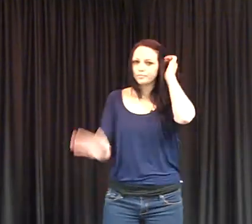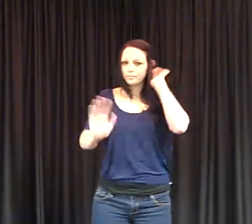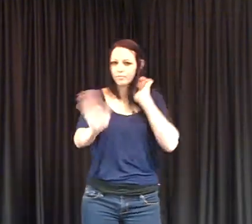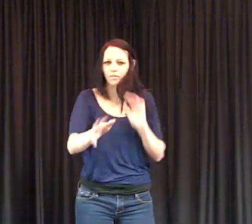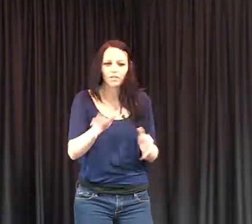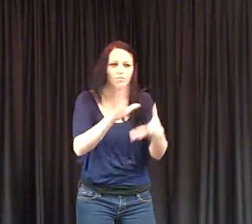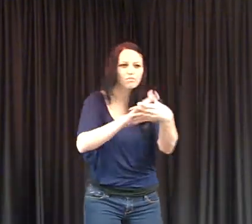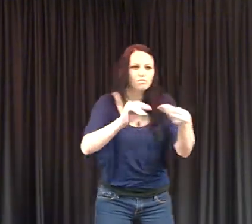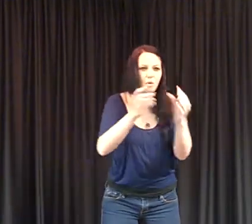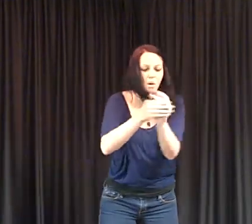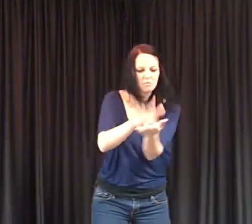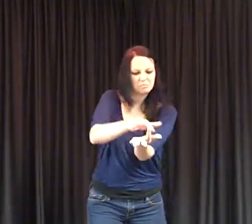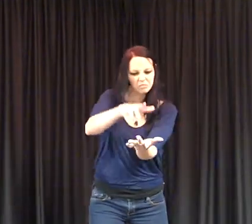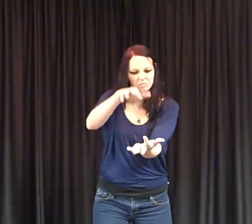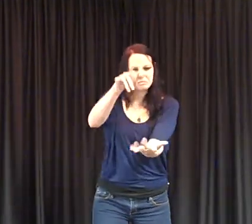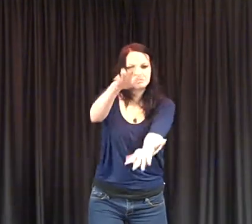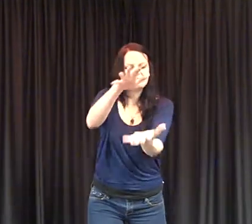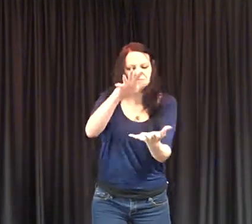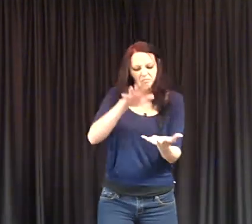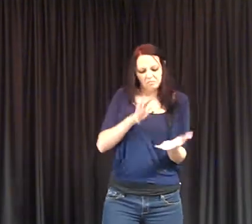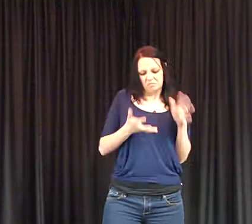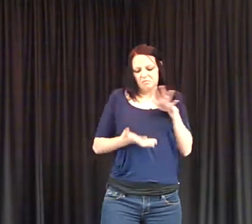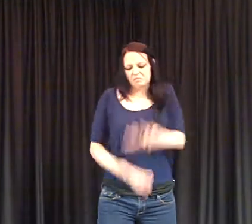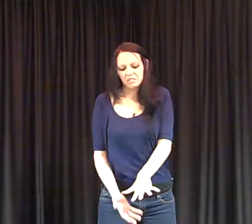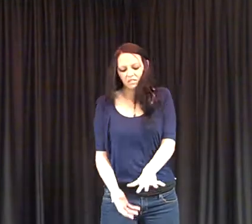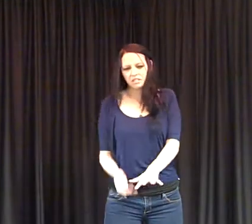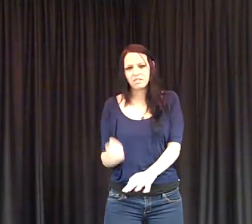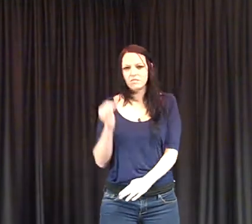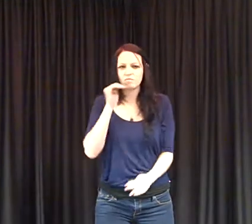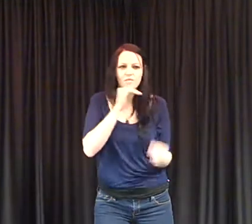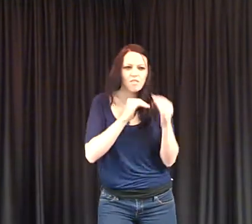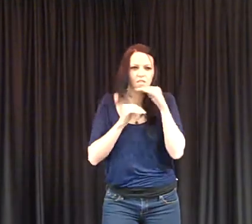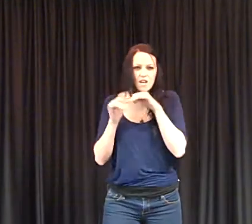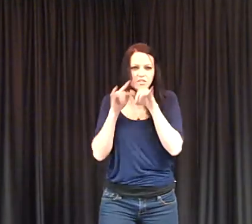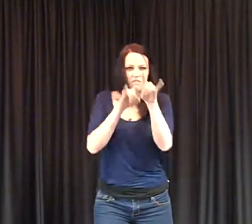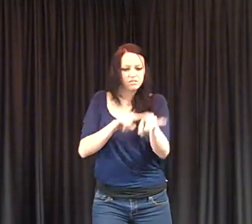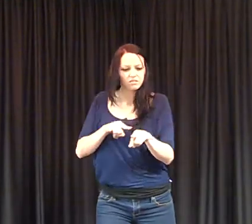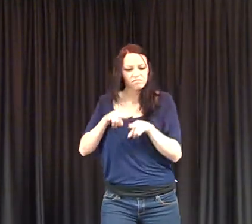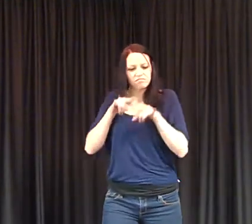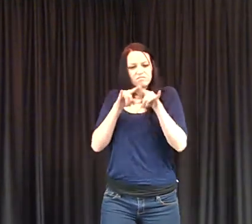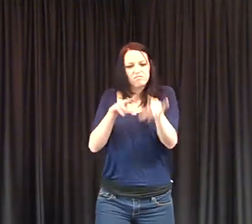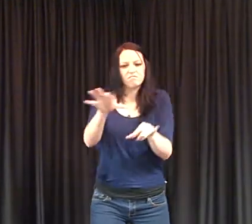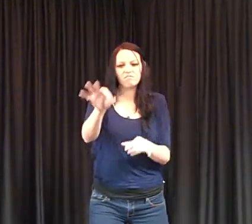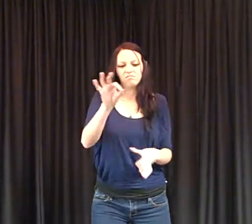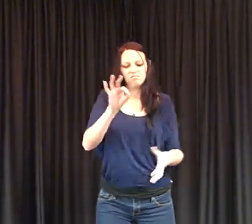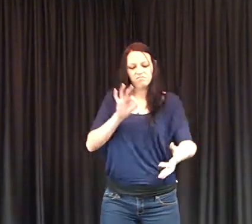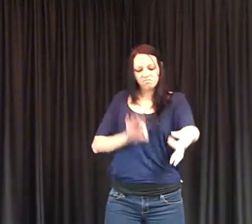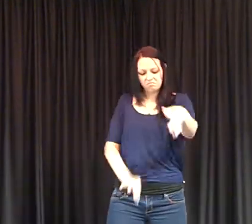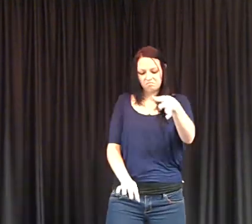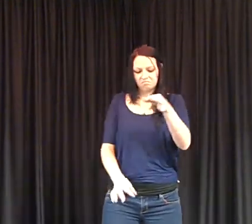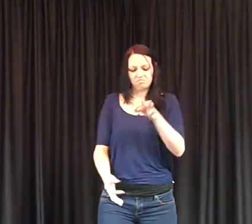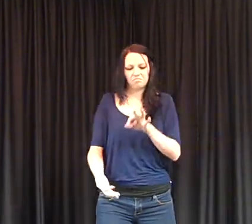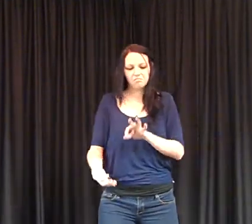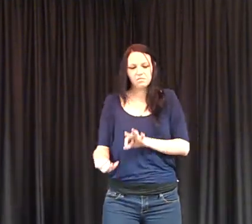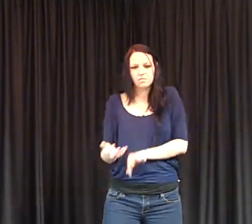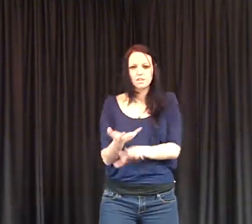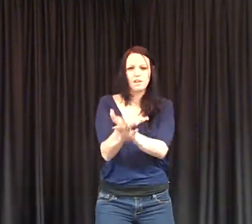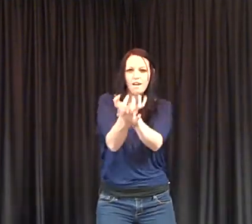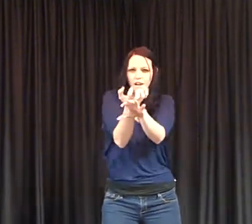Don't you bring me your case, don't bother to explain. Don't even show me your face, words of crying and shame. Just go back to